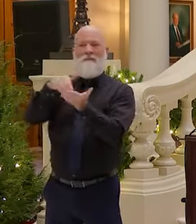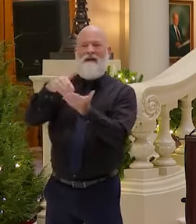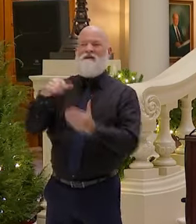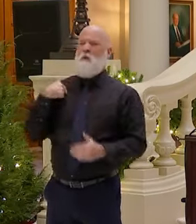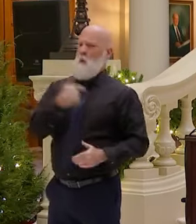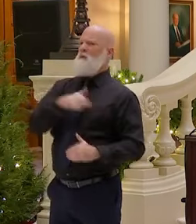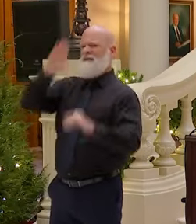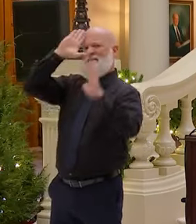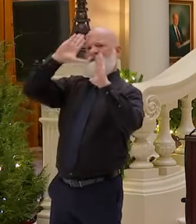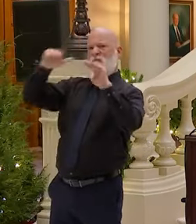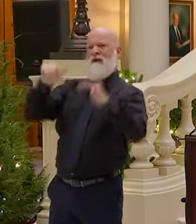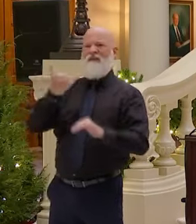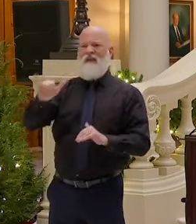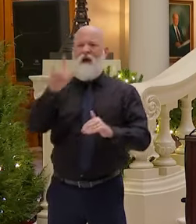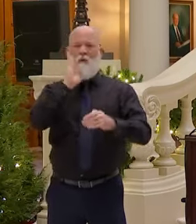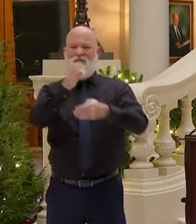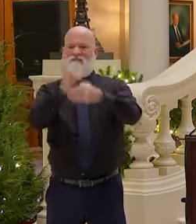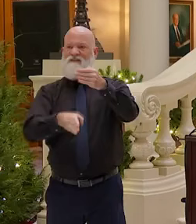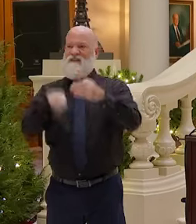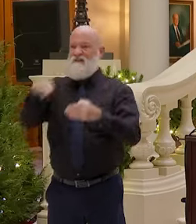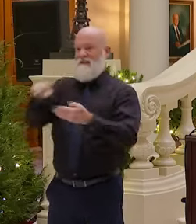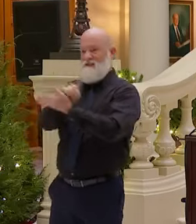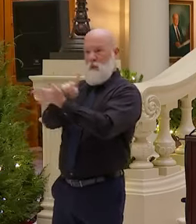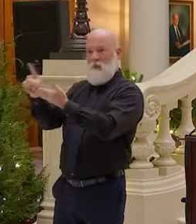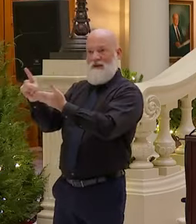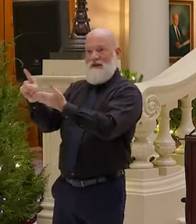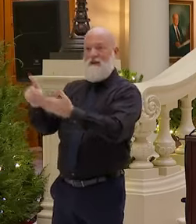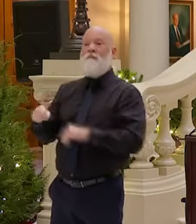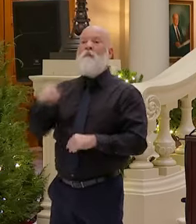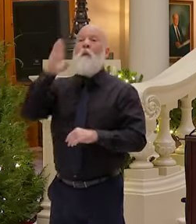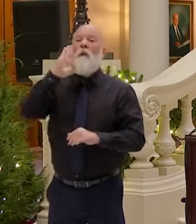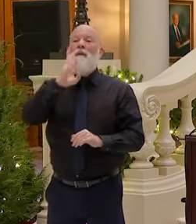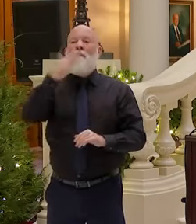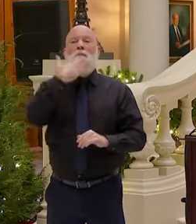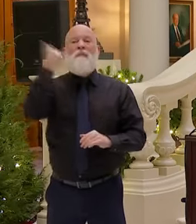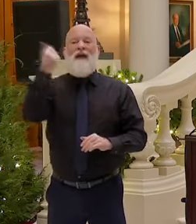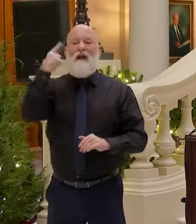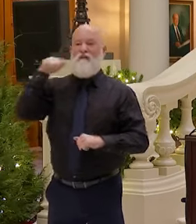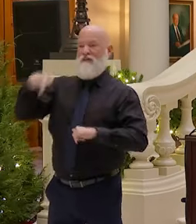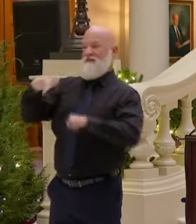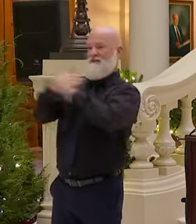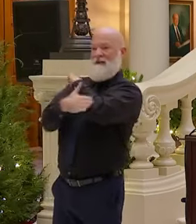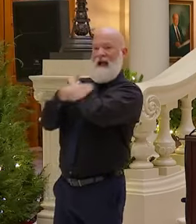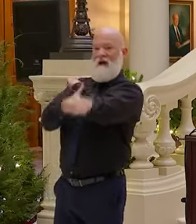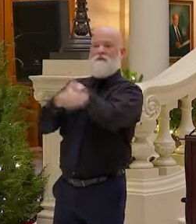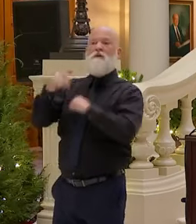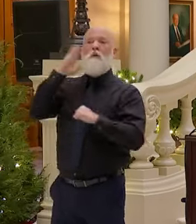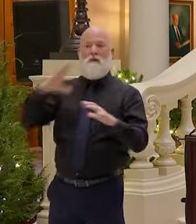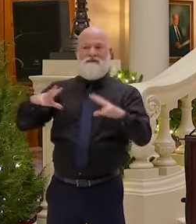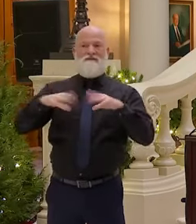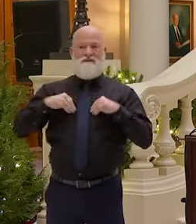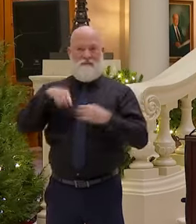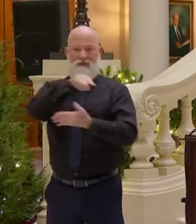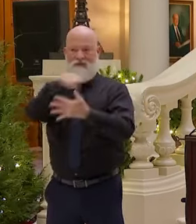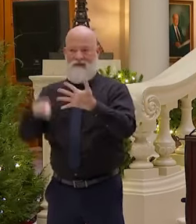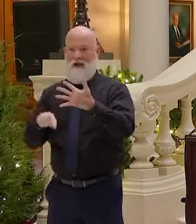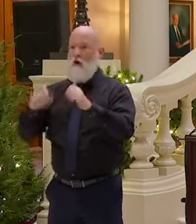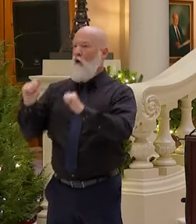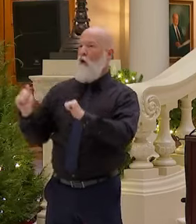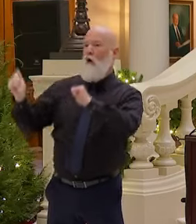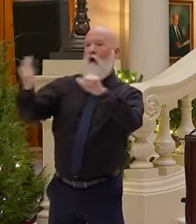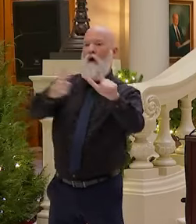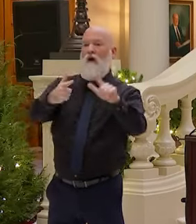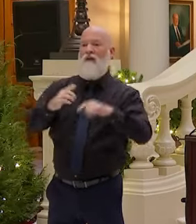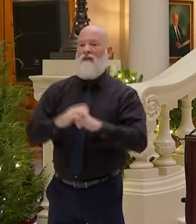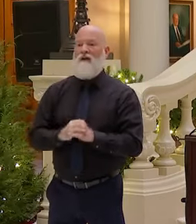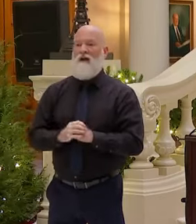and we'll begin to see more of these get accepted because as I told you all yesterday, all of the advanced voting, I'm sorry, all